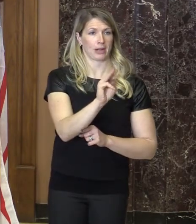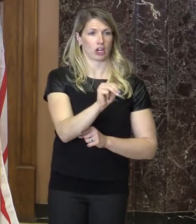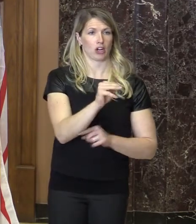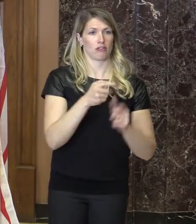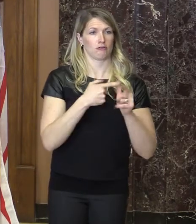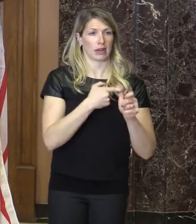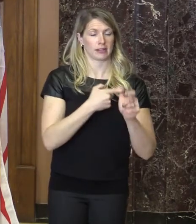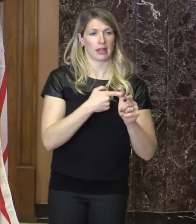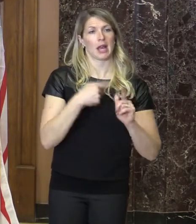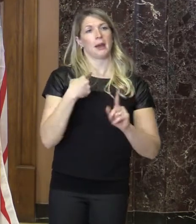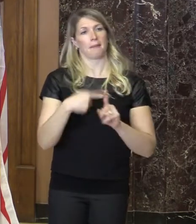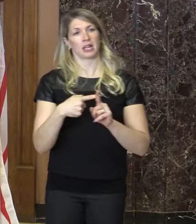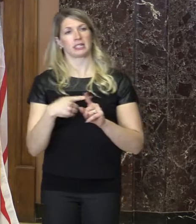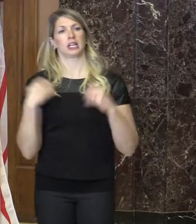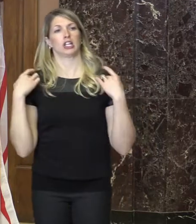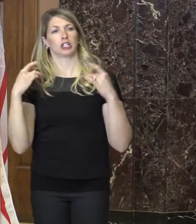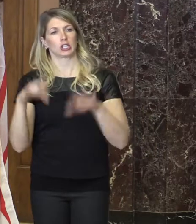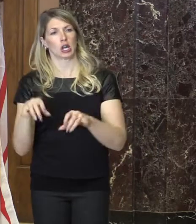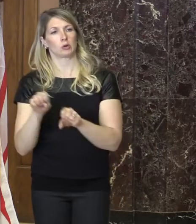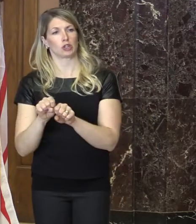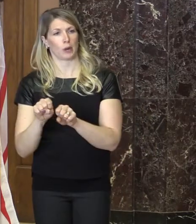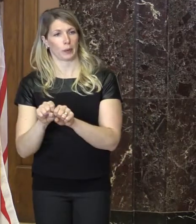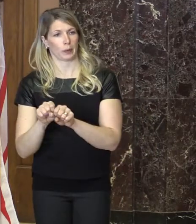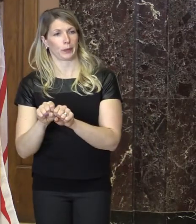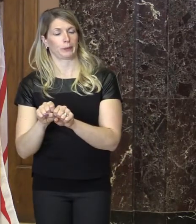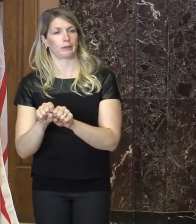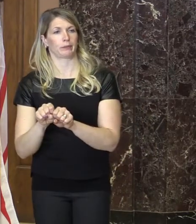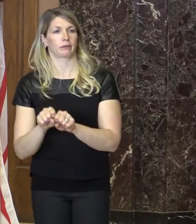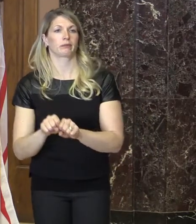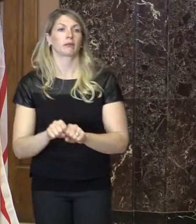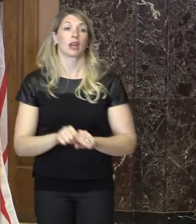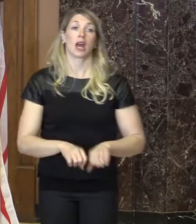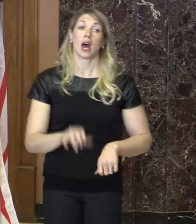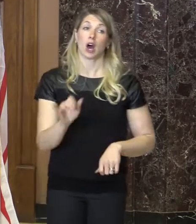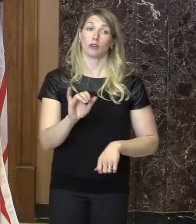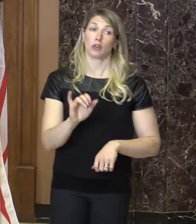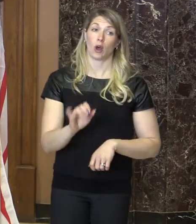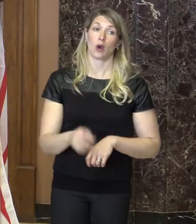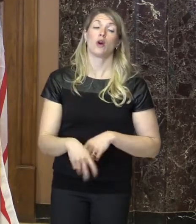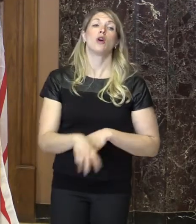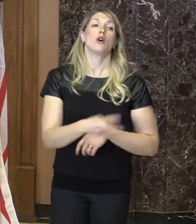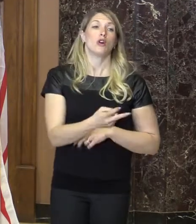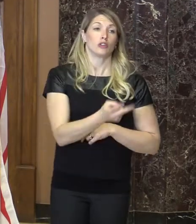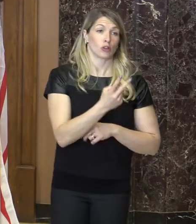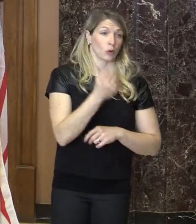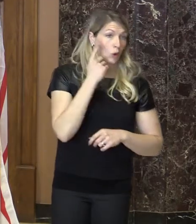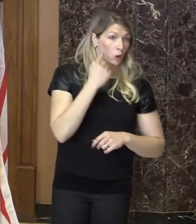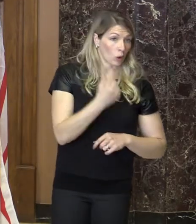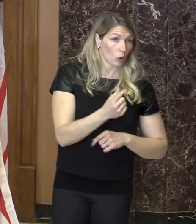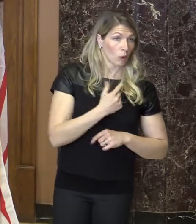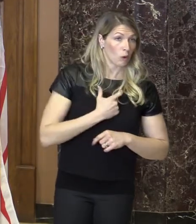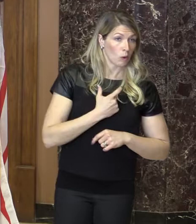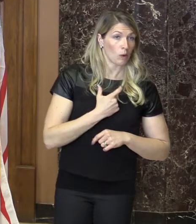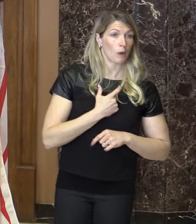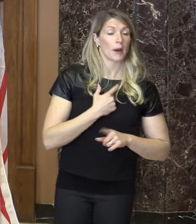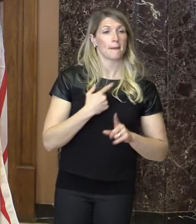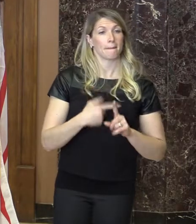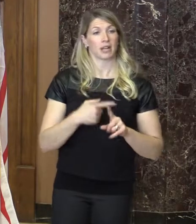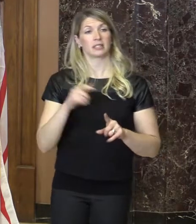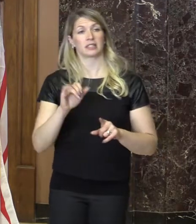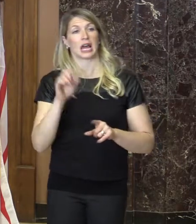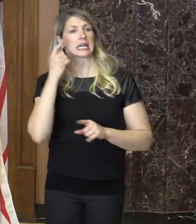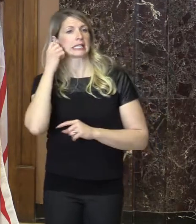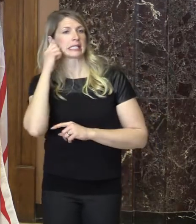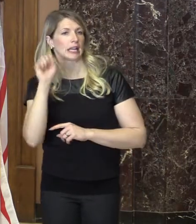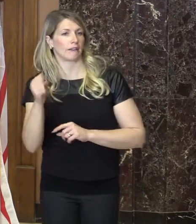race in snowshoeing. While Sandra brings home two gold medals in the four by 400 meter race and the 200 meter race as well as a